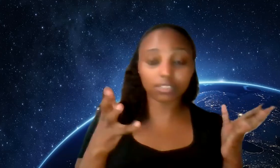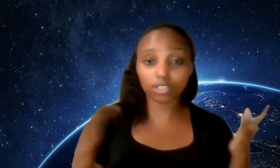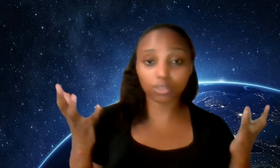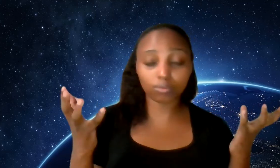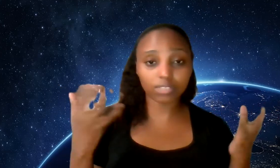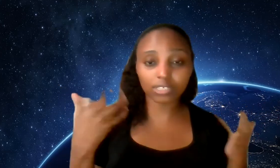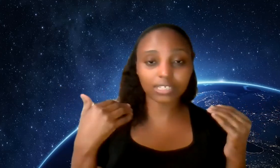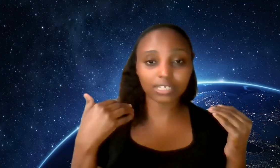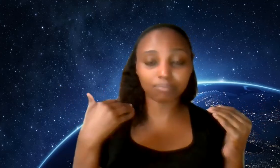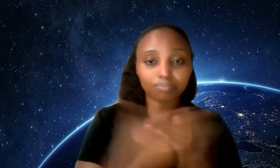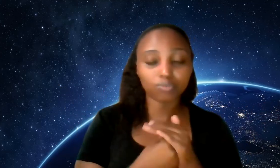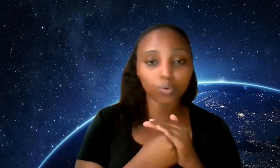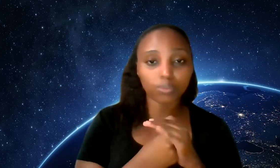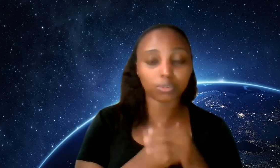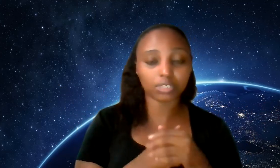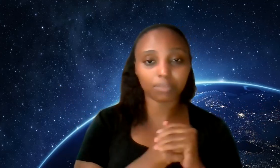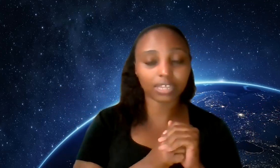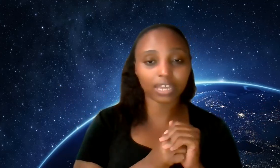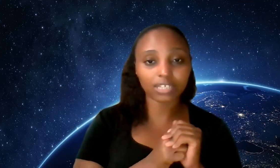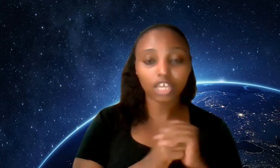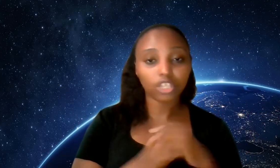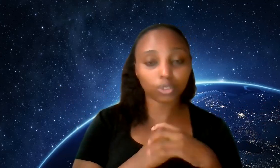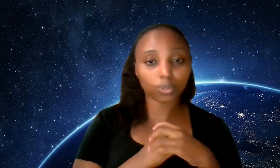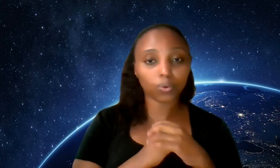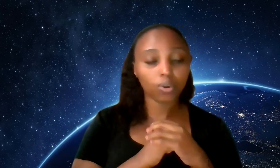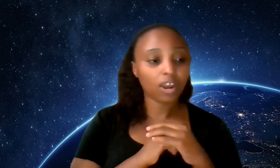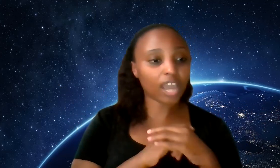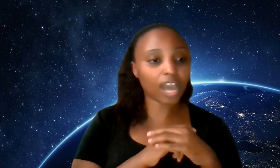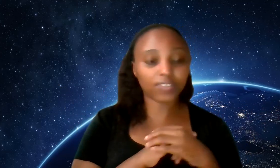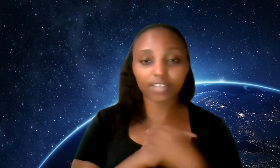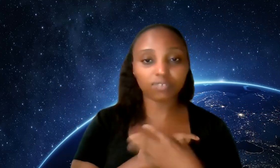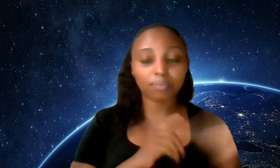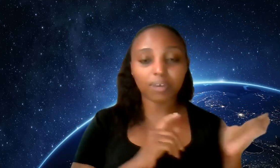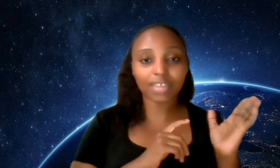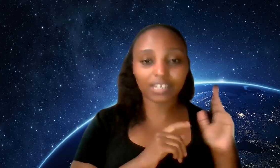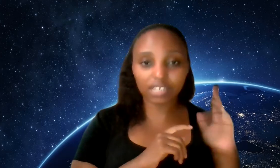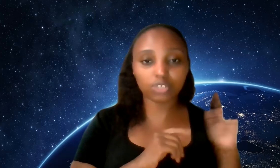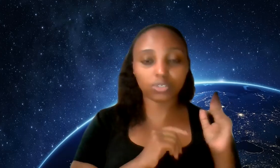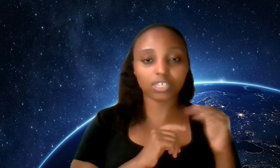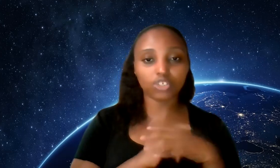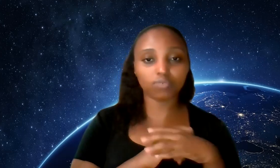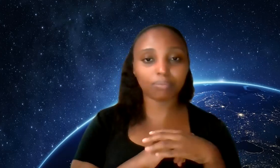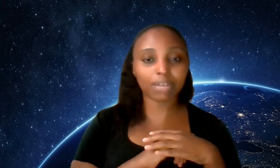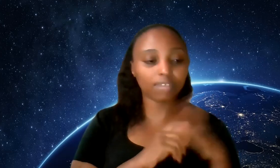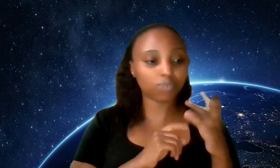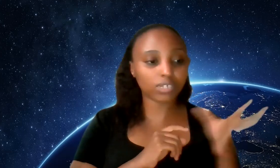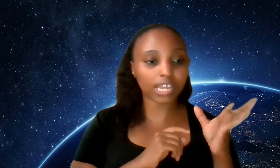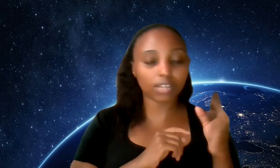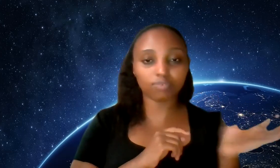you know setting rules or something that you know at the end of the month I need to see that you've applied for 10 or